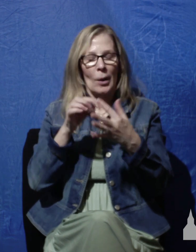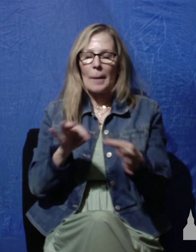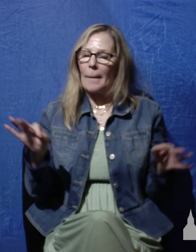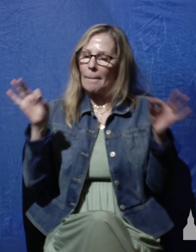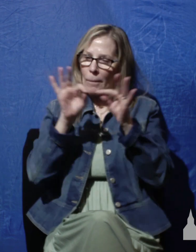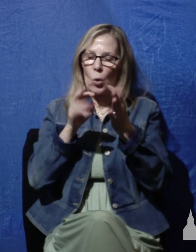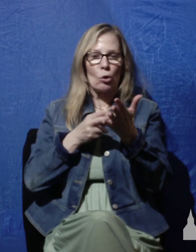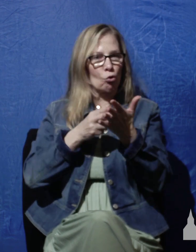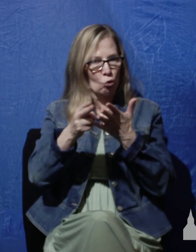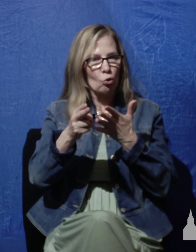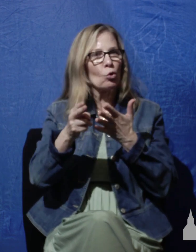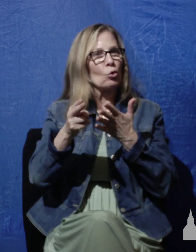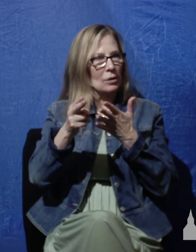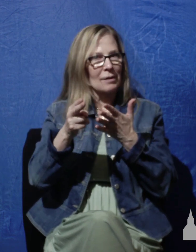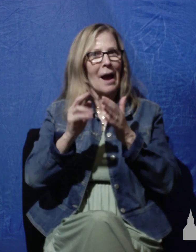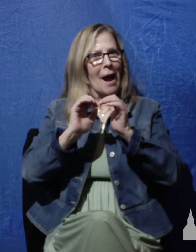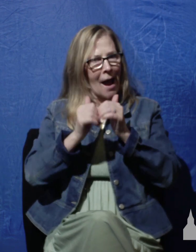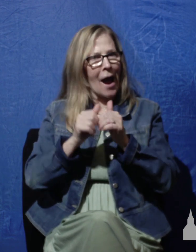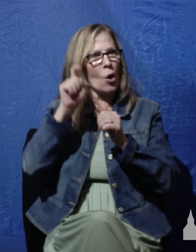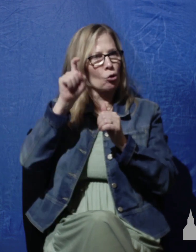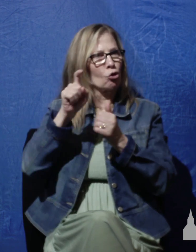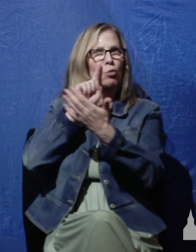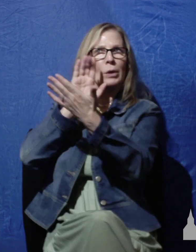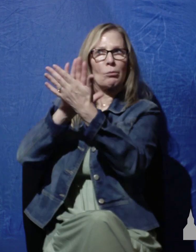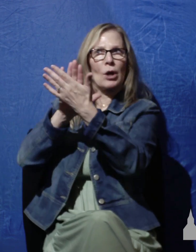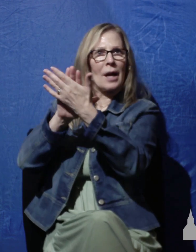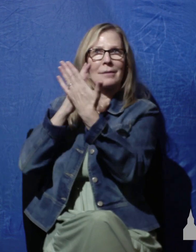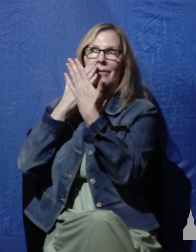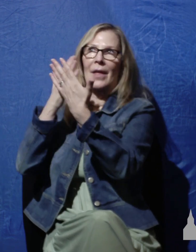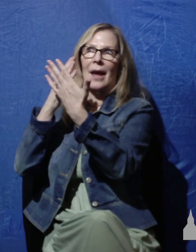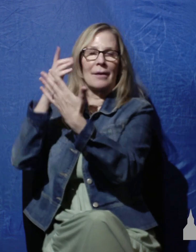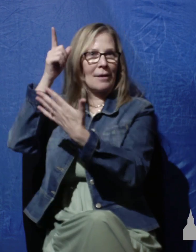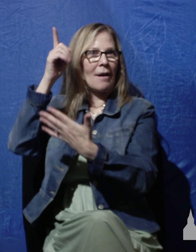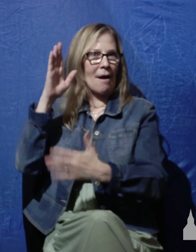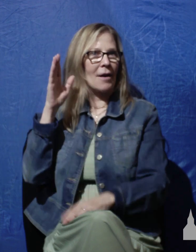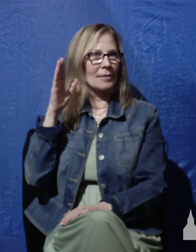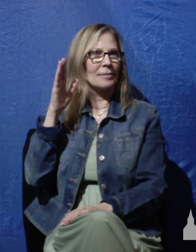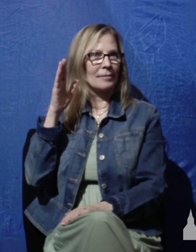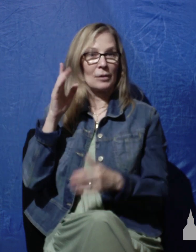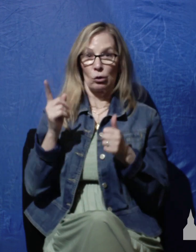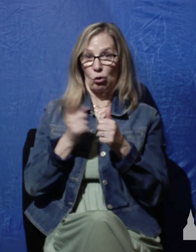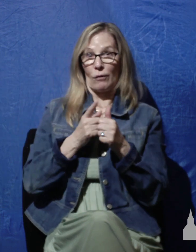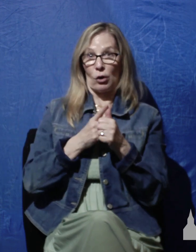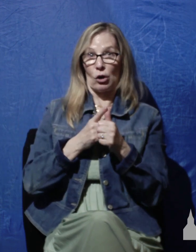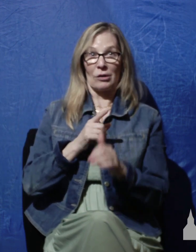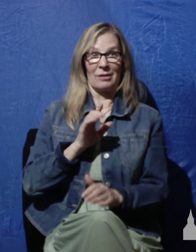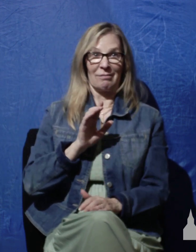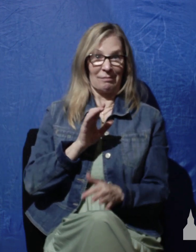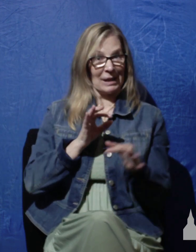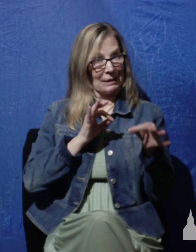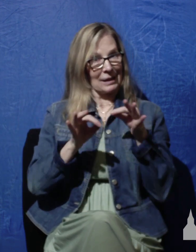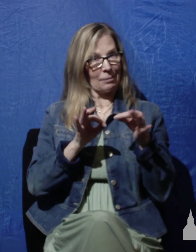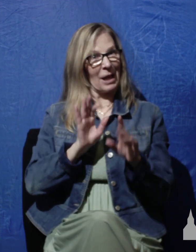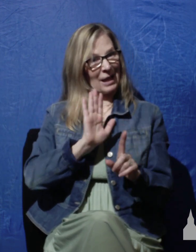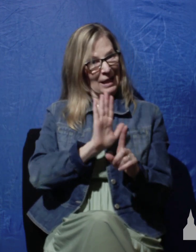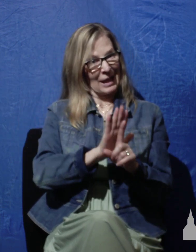thank God. First of all, he's telling us from his own personal experience. That's important that you see that.